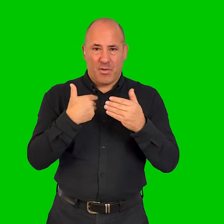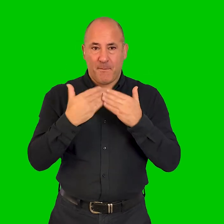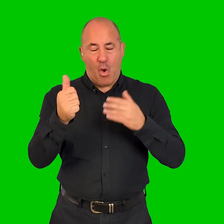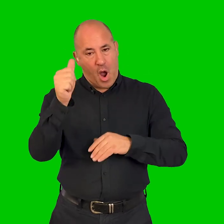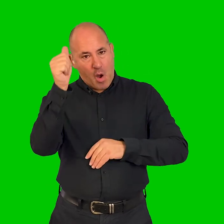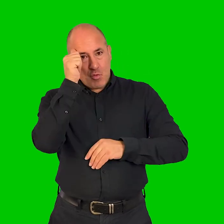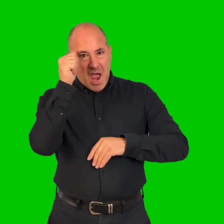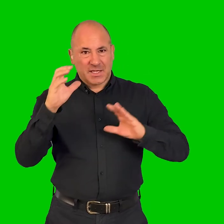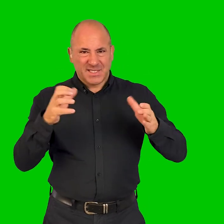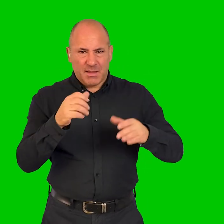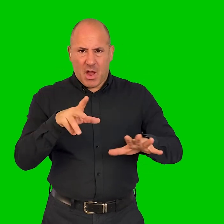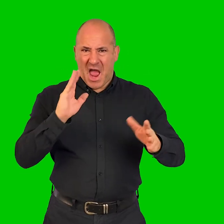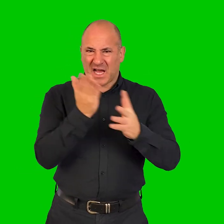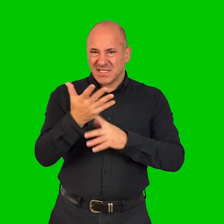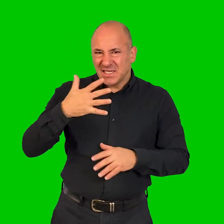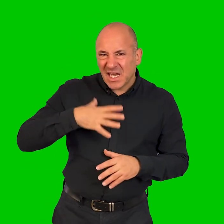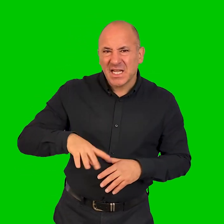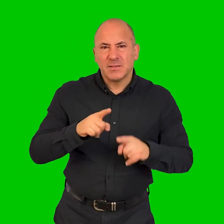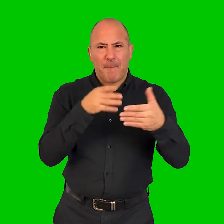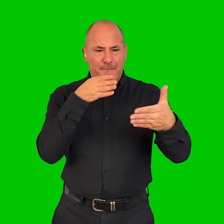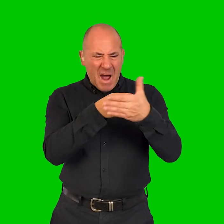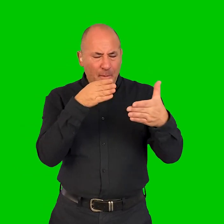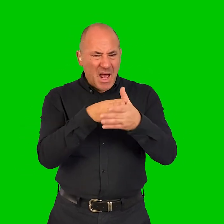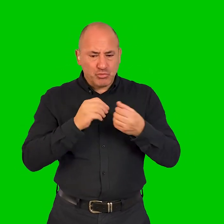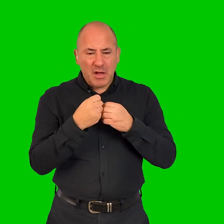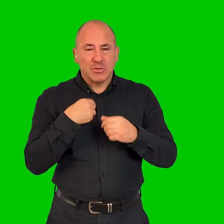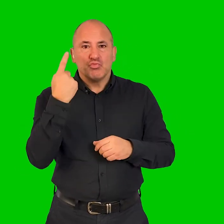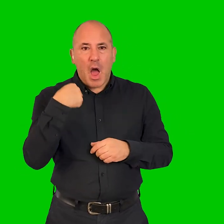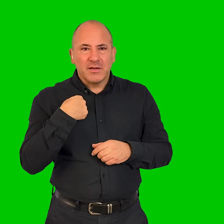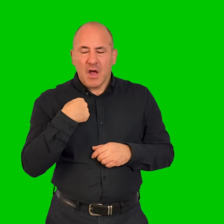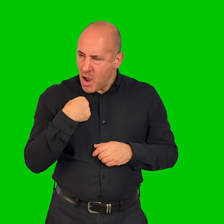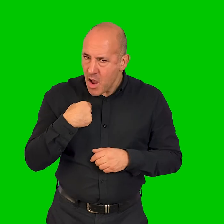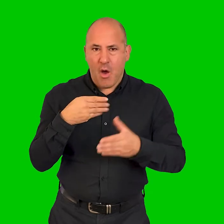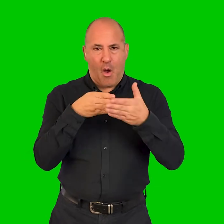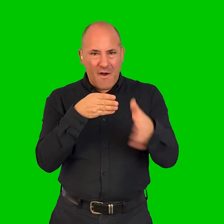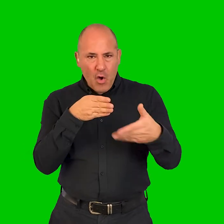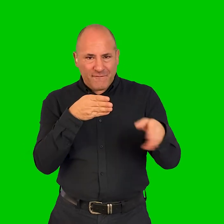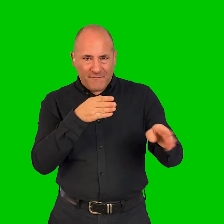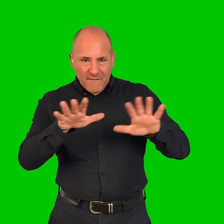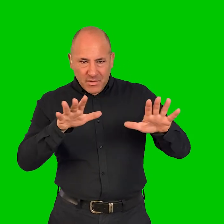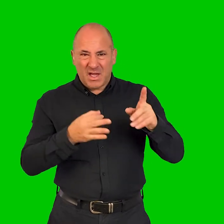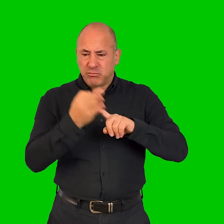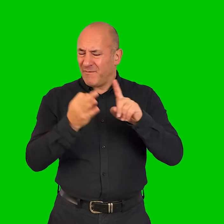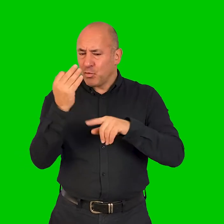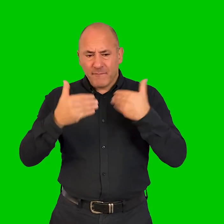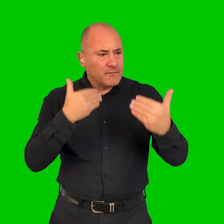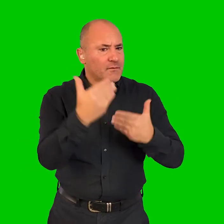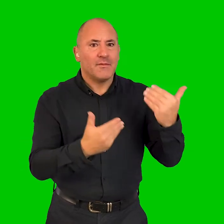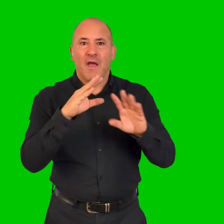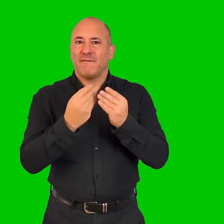improved our awareness as a team of some of the access needs and the barriers that we may potentially create, allowing us to avoid these and improve our approaches